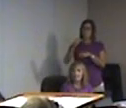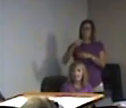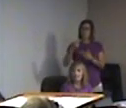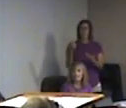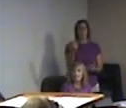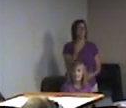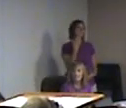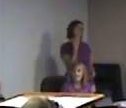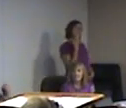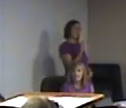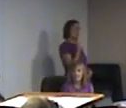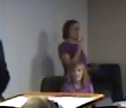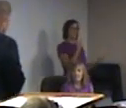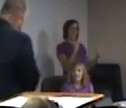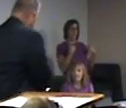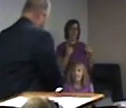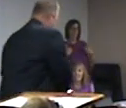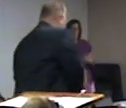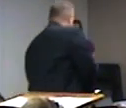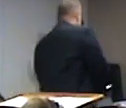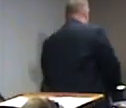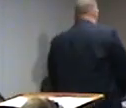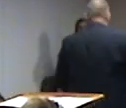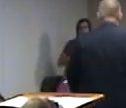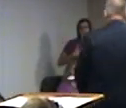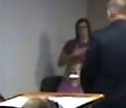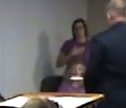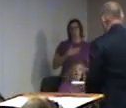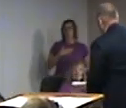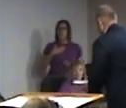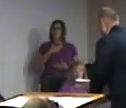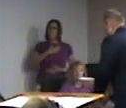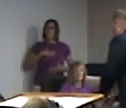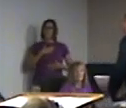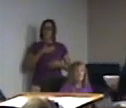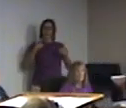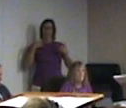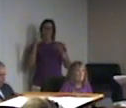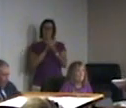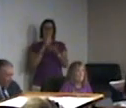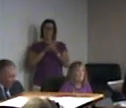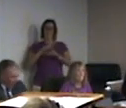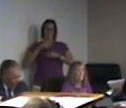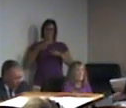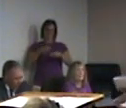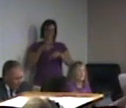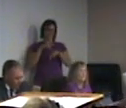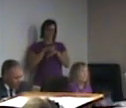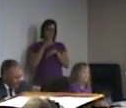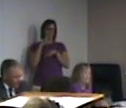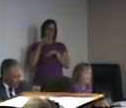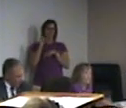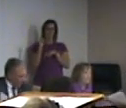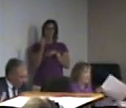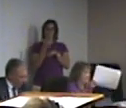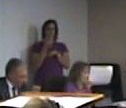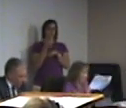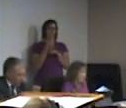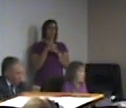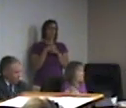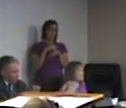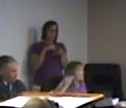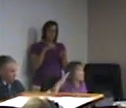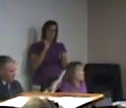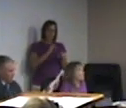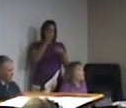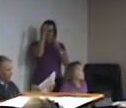Thank for having me. I appreciate it. I've got hard copies available for everyone also. All